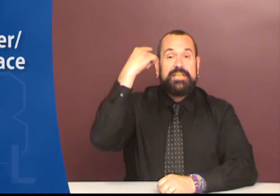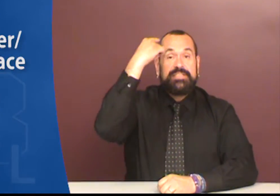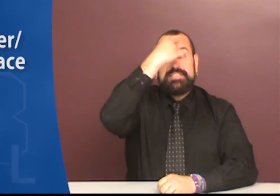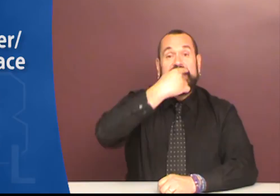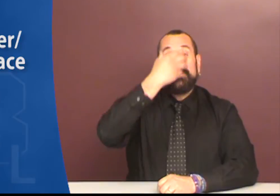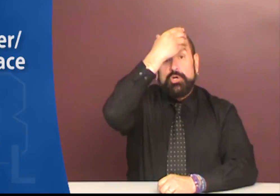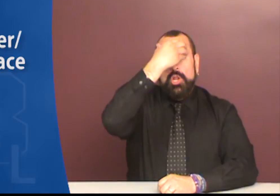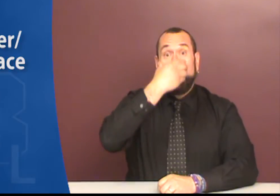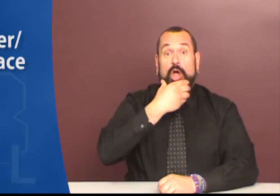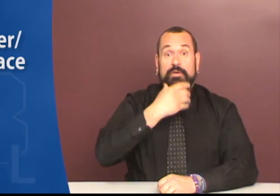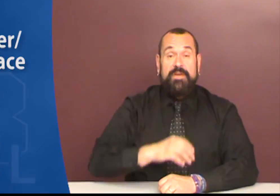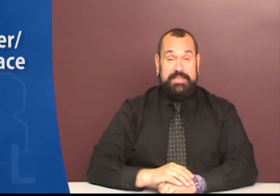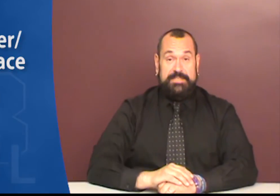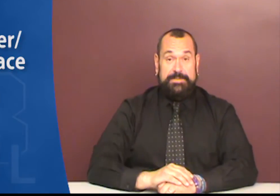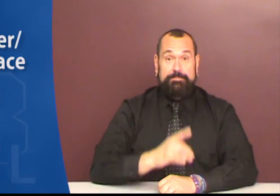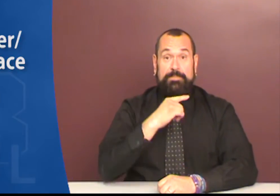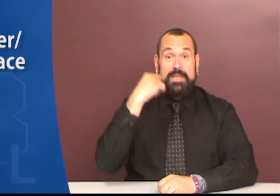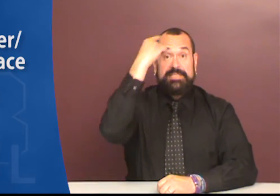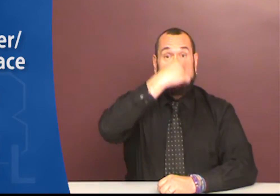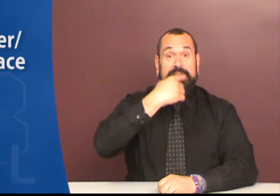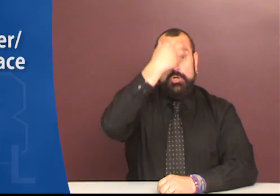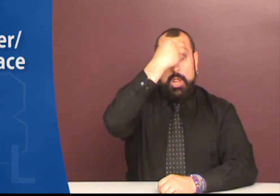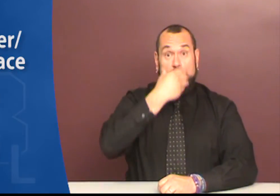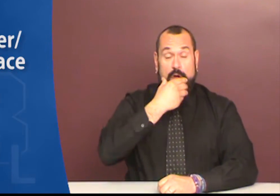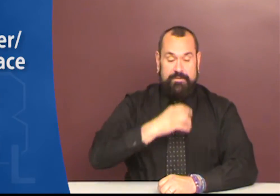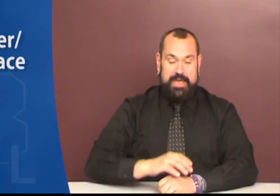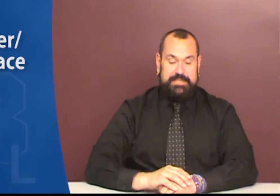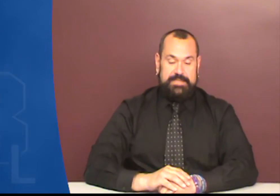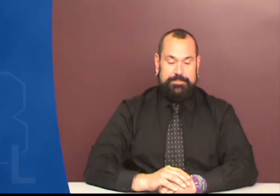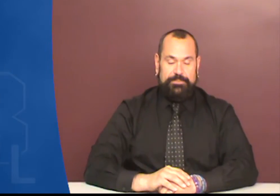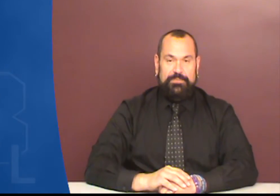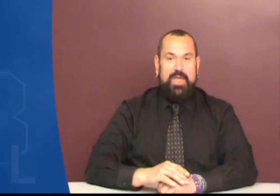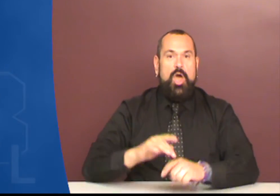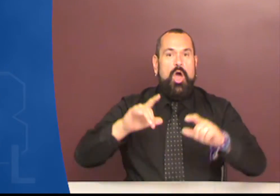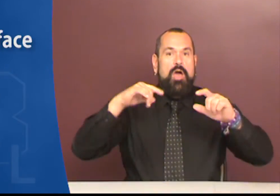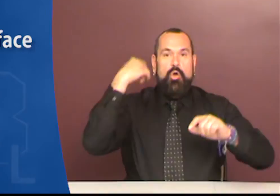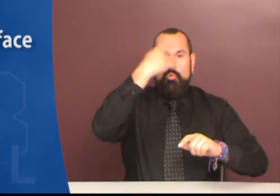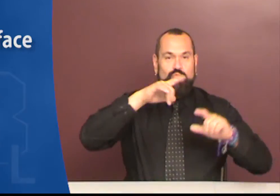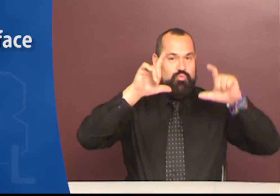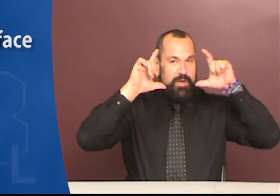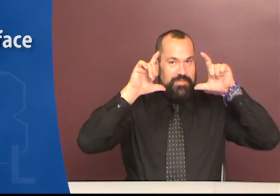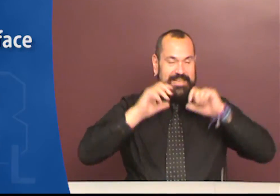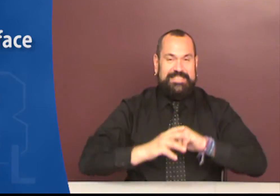Slender, long face. Slender, long face. Round face.